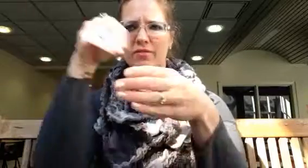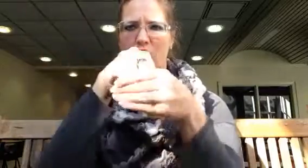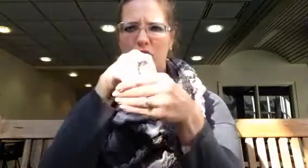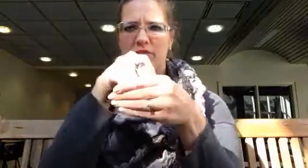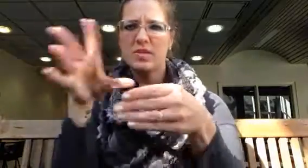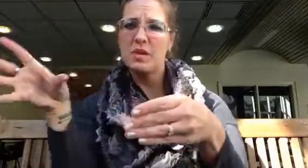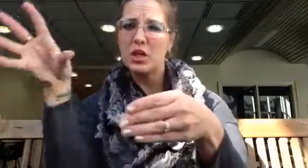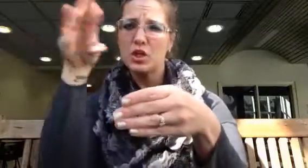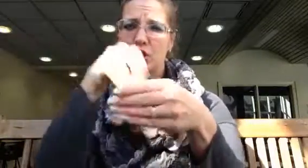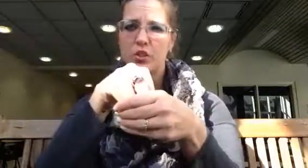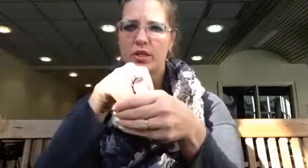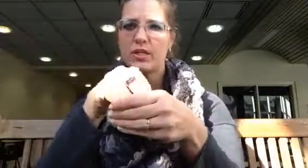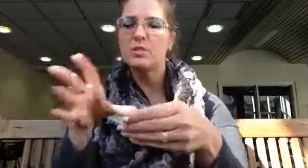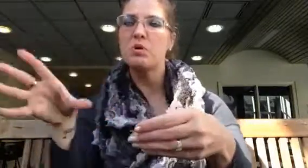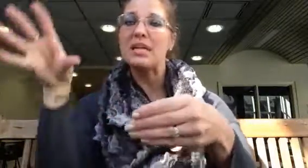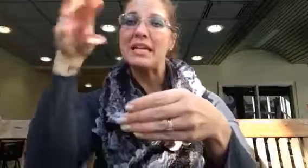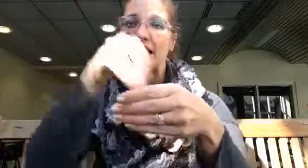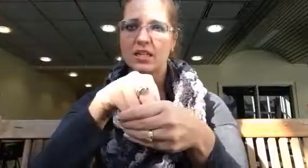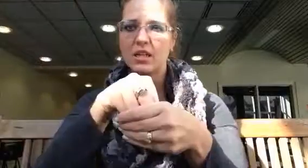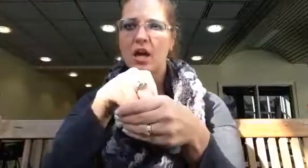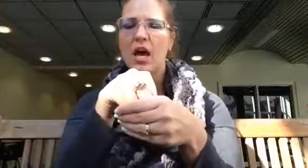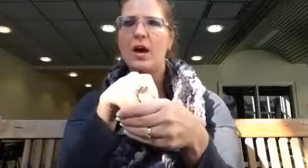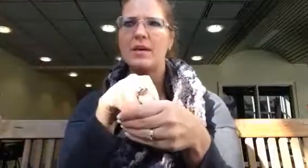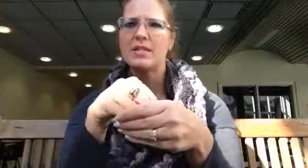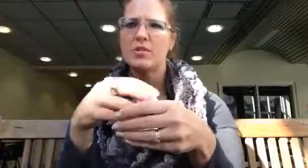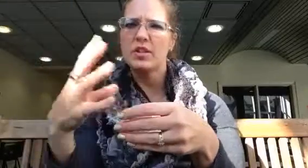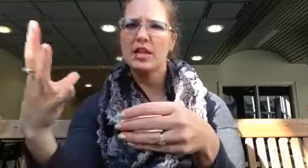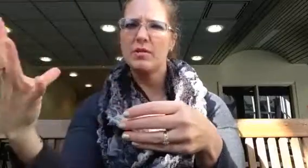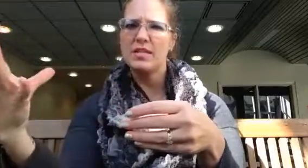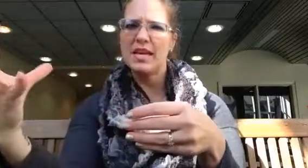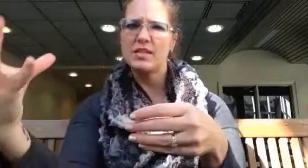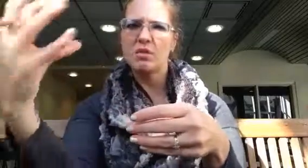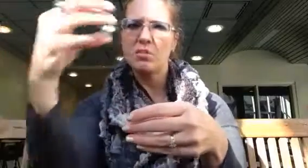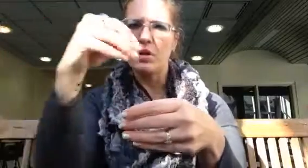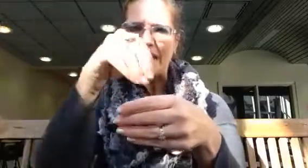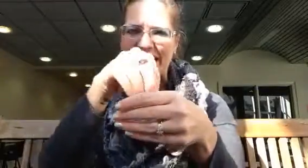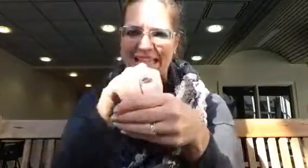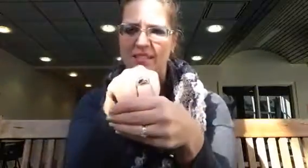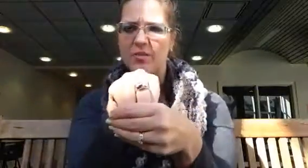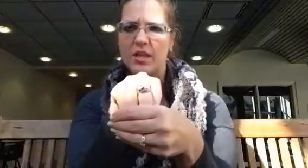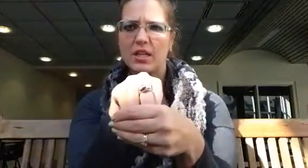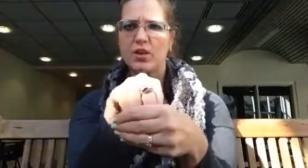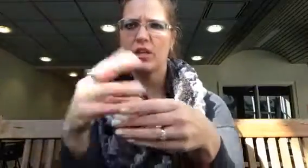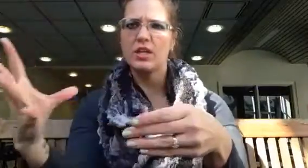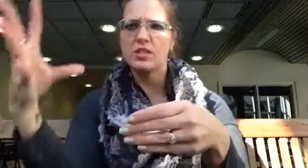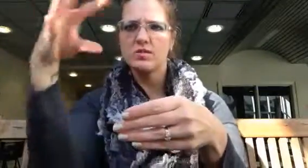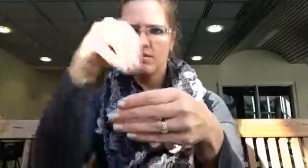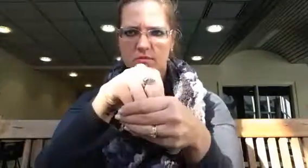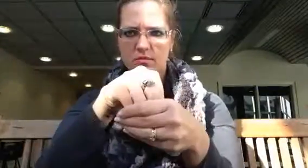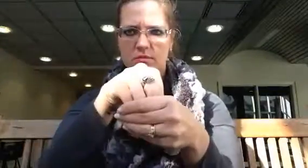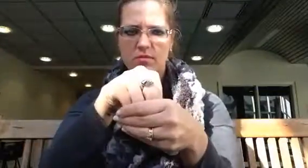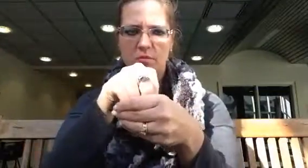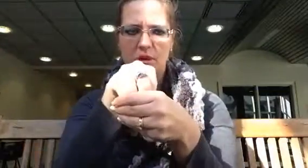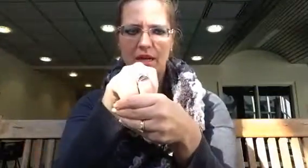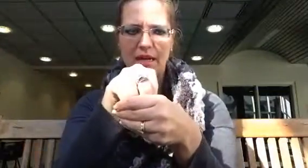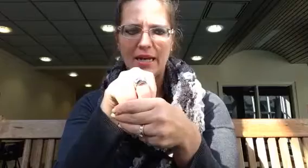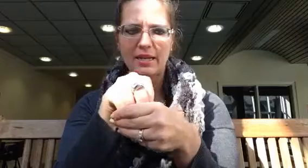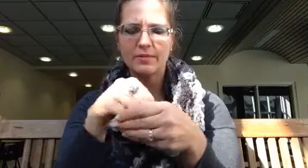involved, to be included, to put in. Many times you're thinking about taking something and putting it in something, literally. Putting it in,